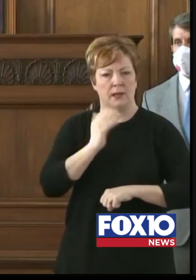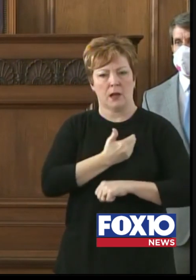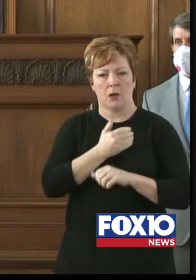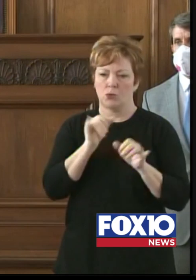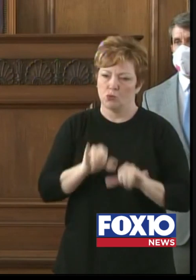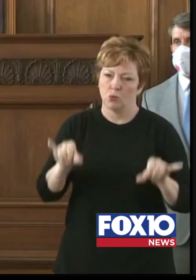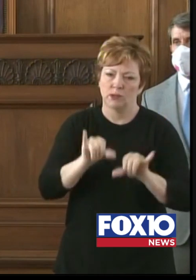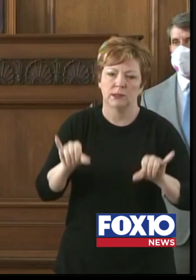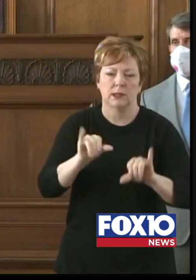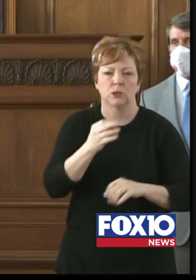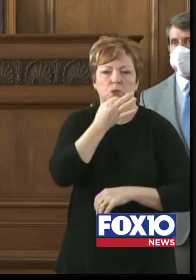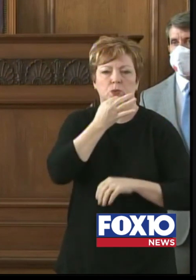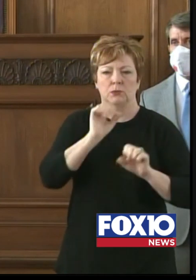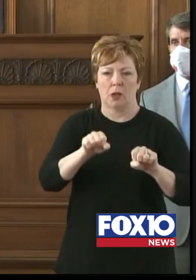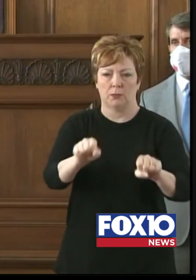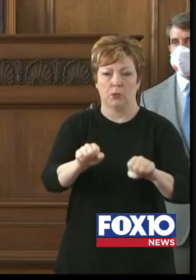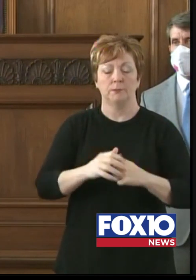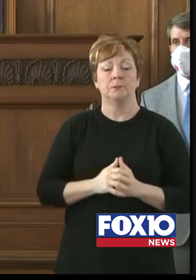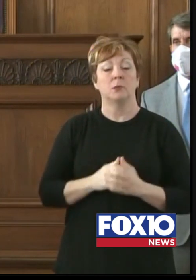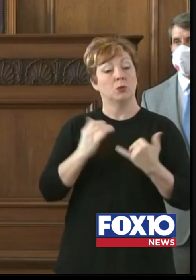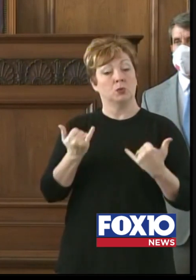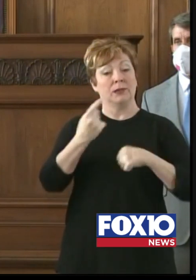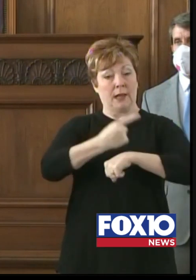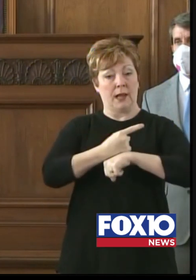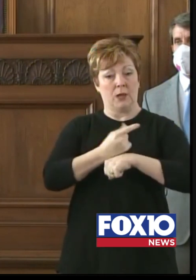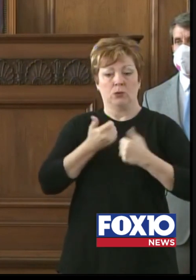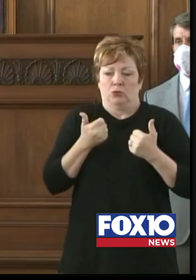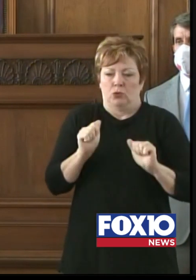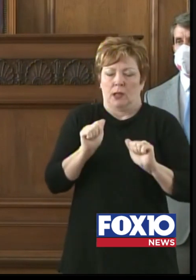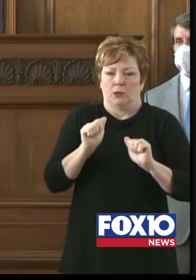we're taking another step in that direction.